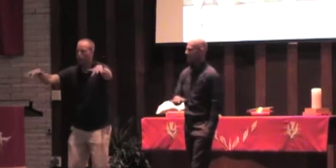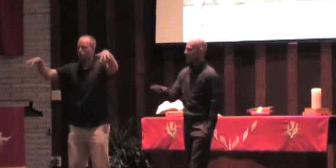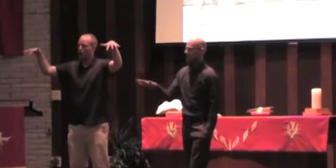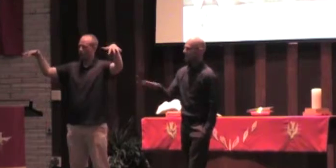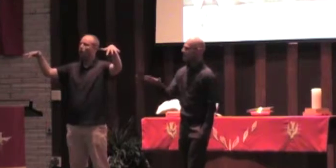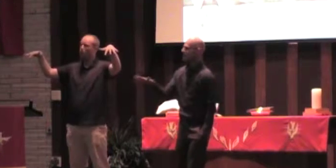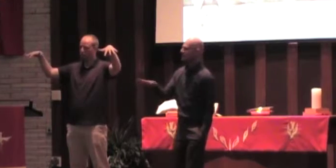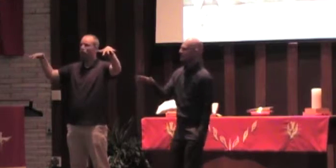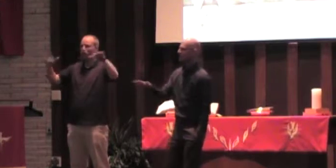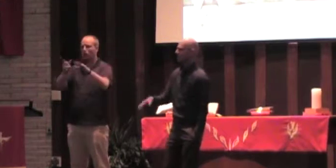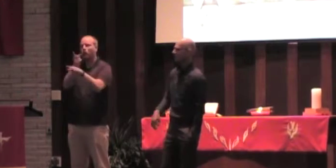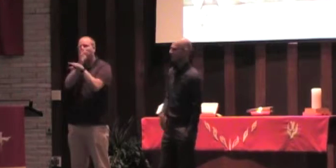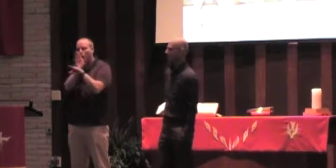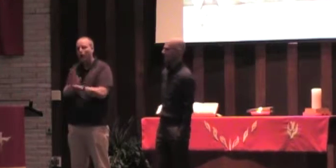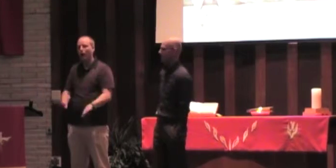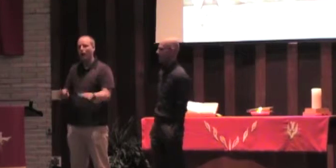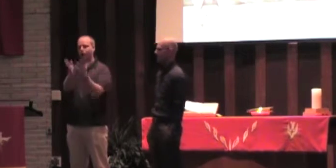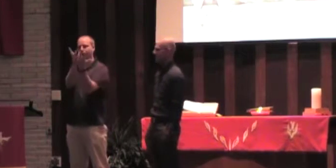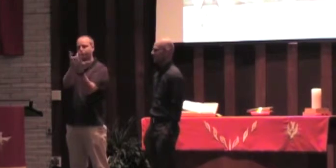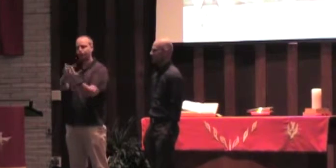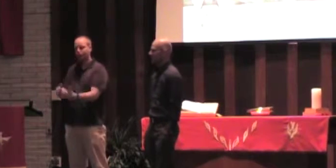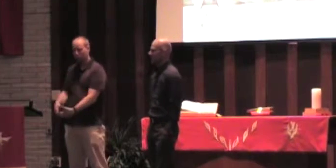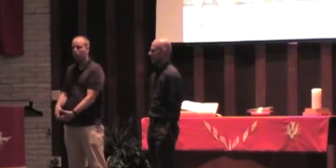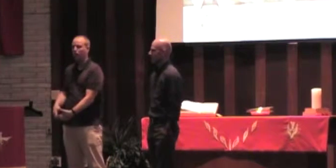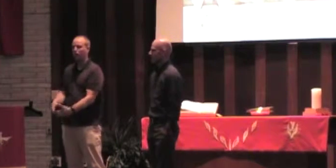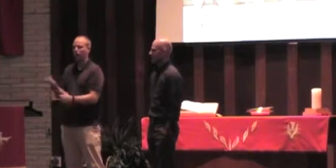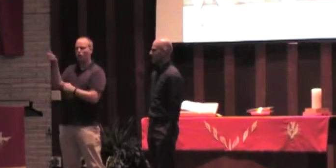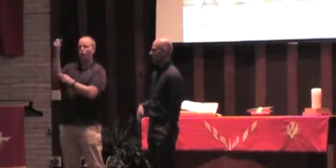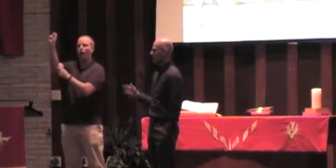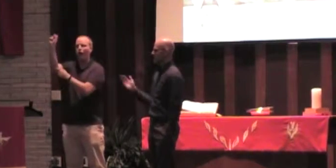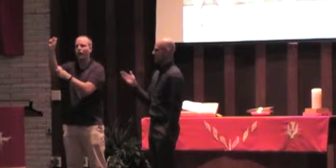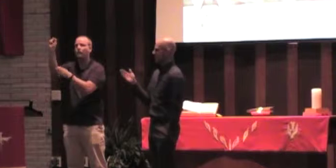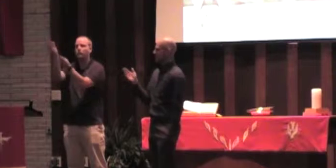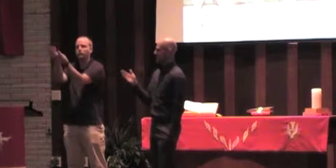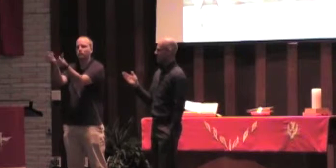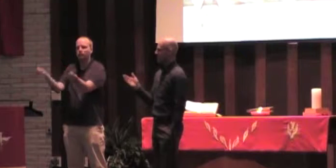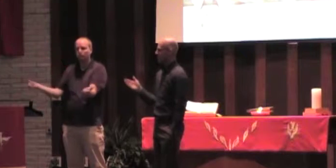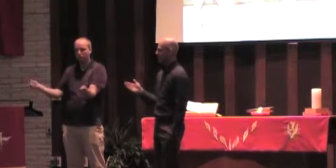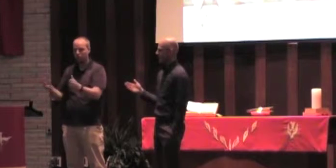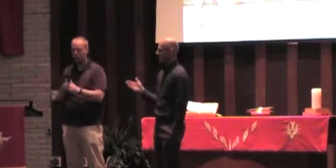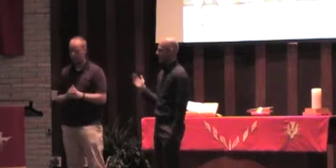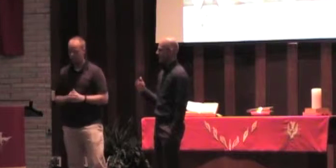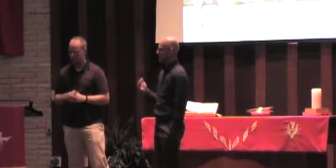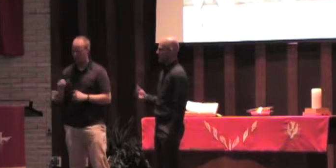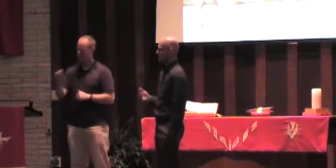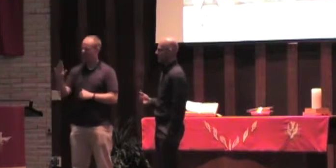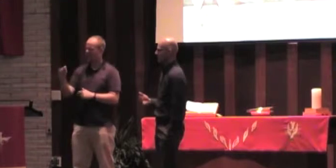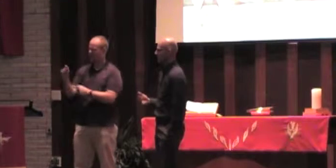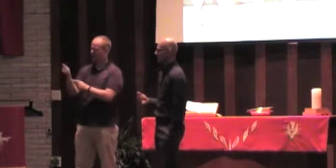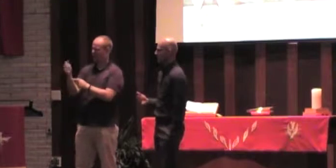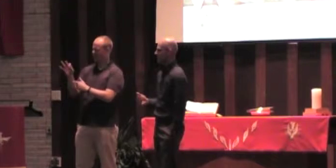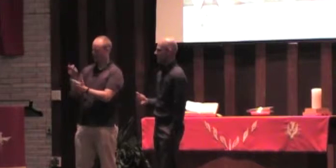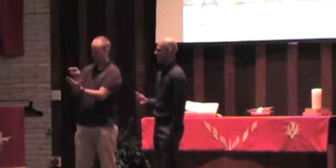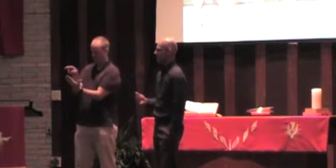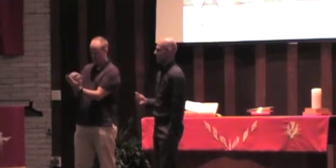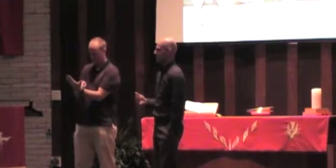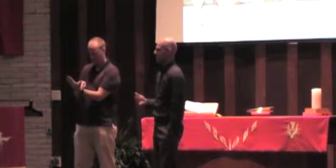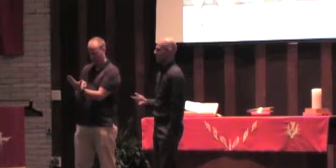and kind of snuffs out the riot. But as I read Acts chapter 19, I began to wonder,